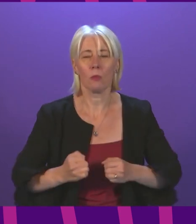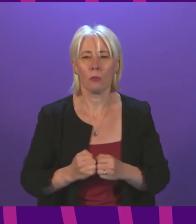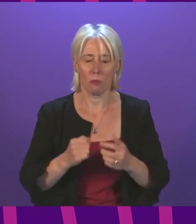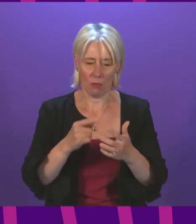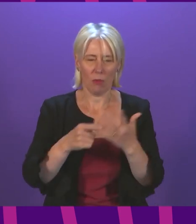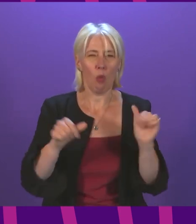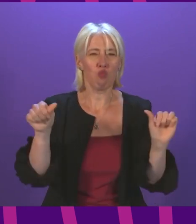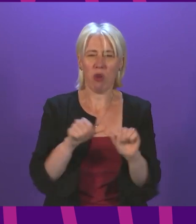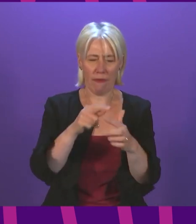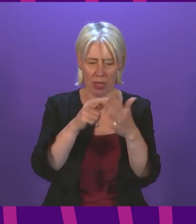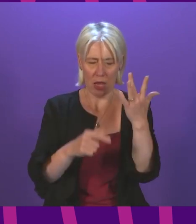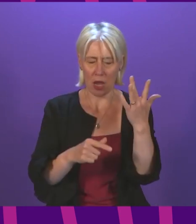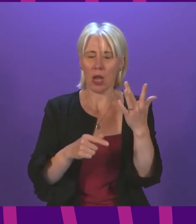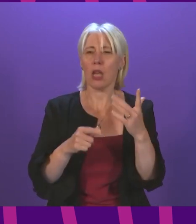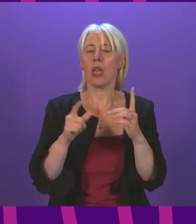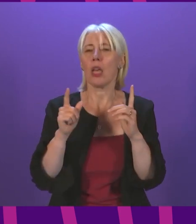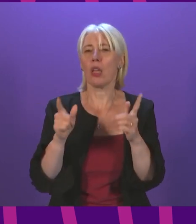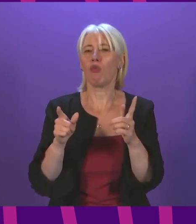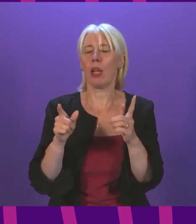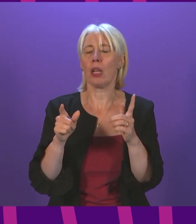will just go in reverse order